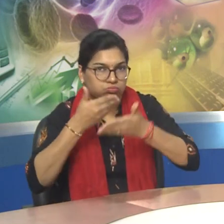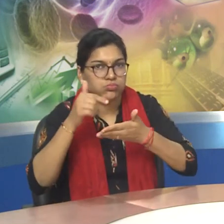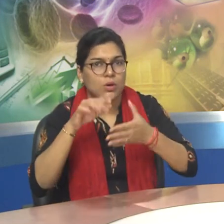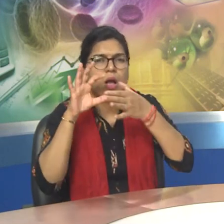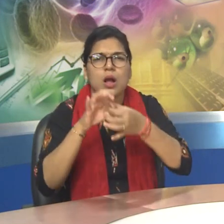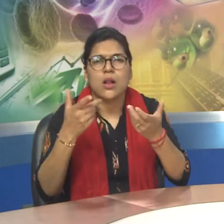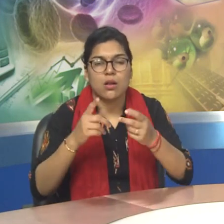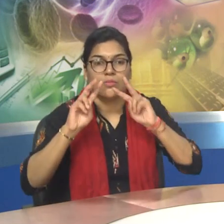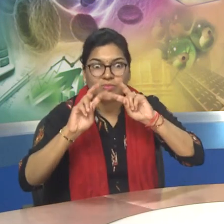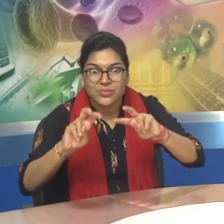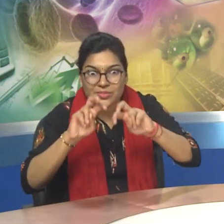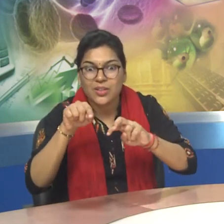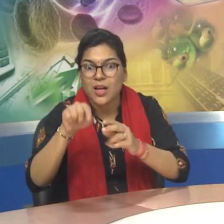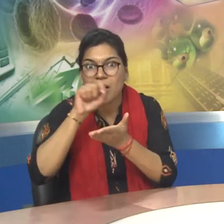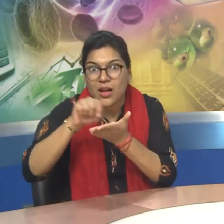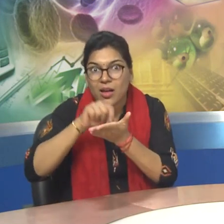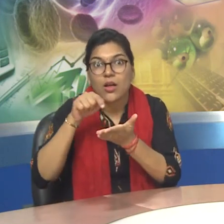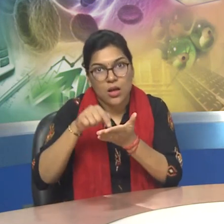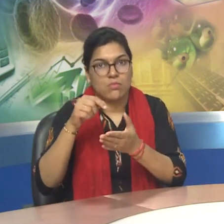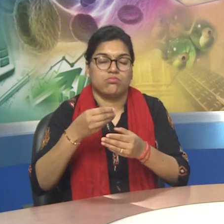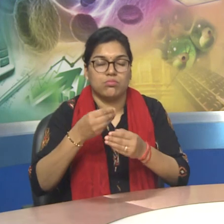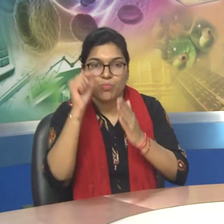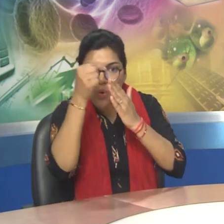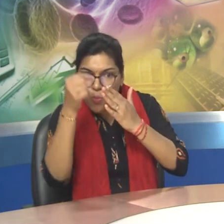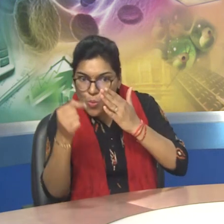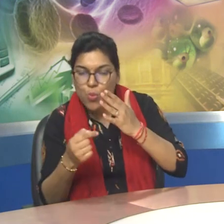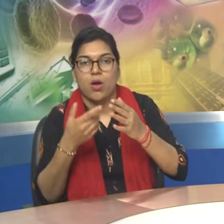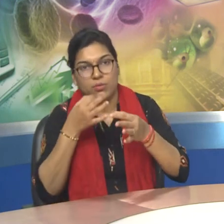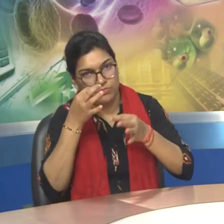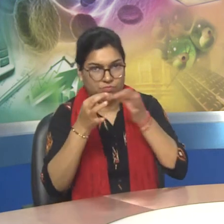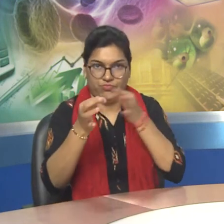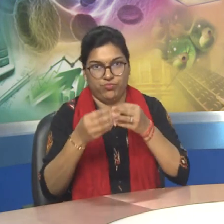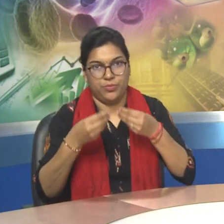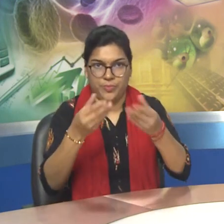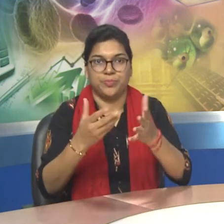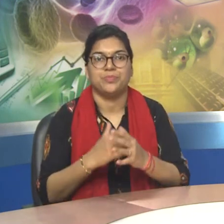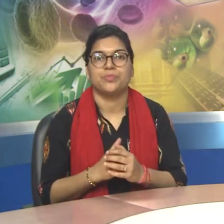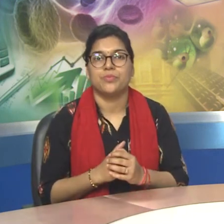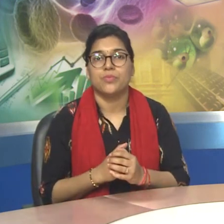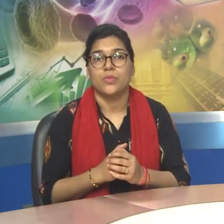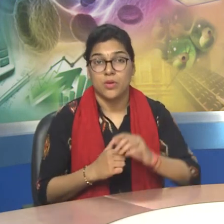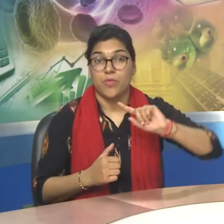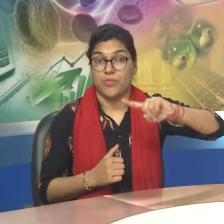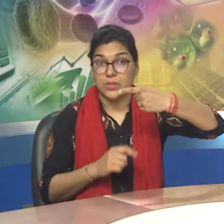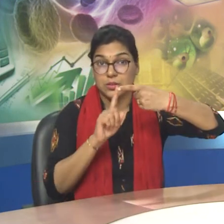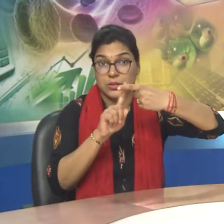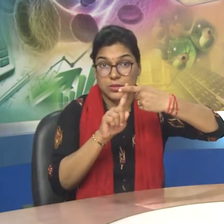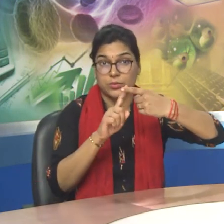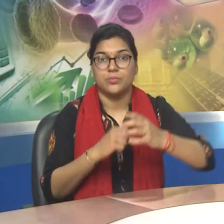Some of the basic features of such scholarly journals are given below. Point